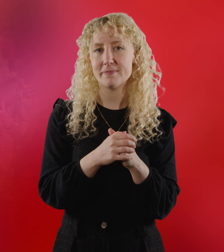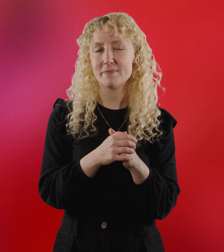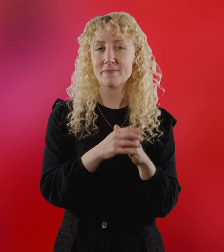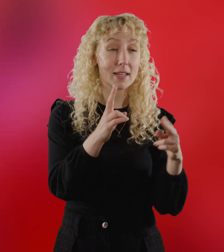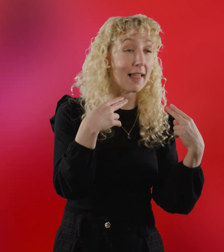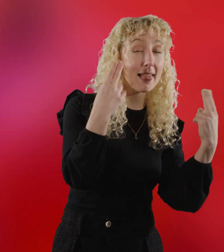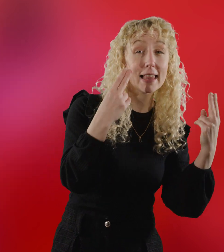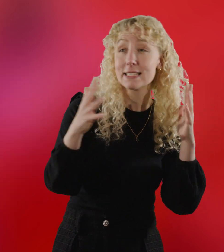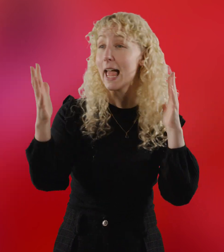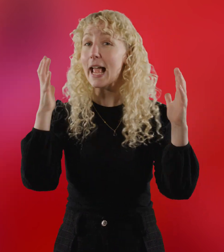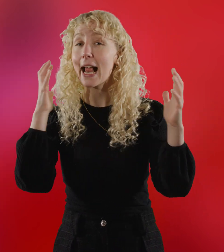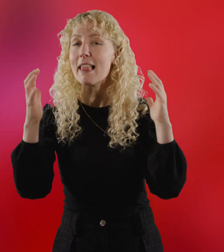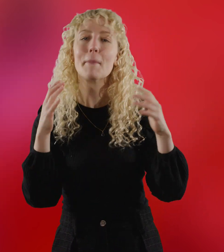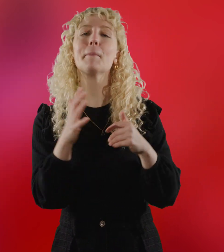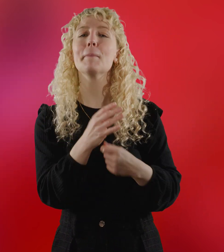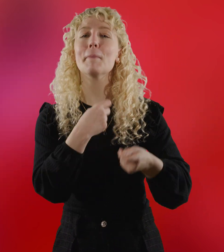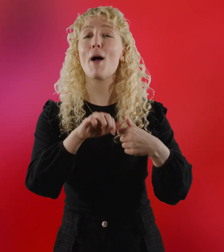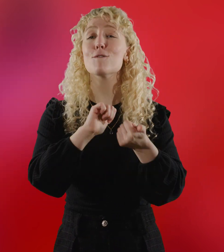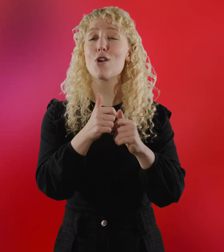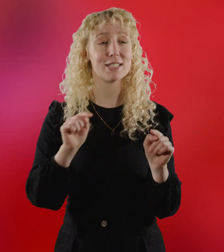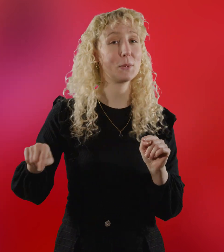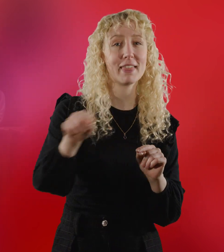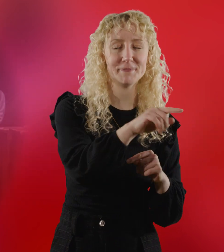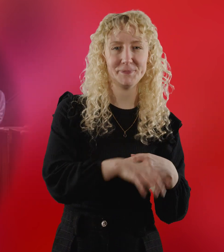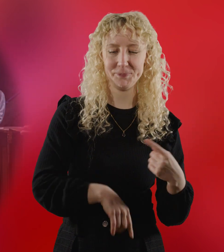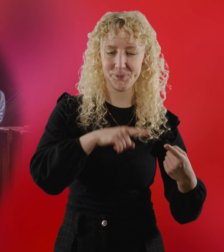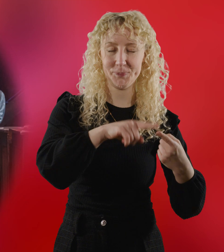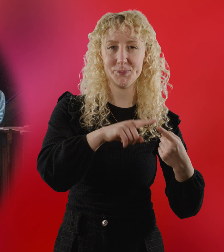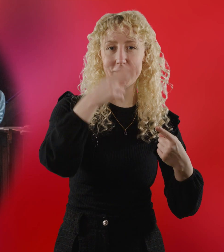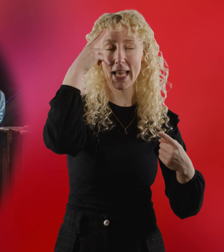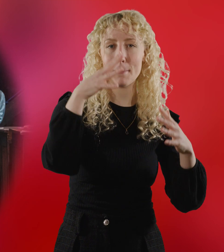Liz and Clem befriends some of the locals. Winbag the postman.